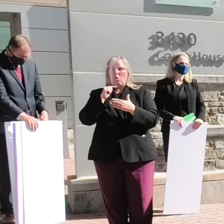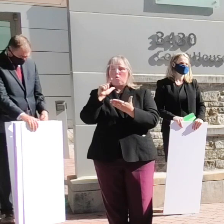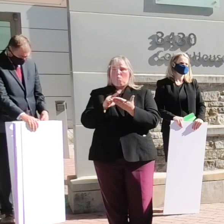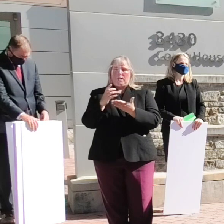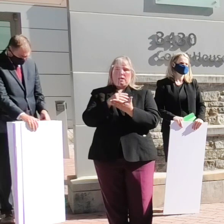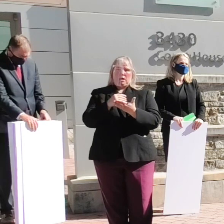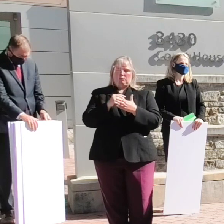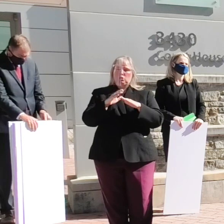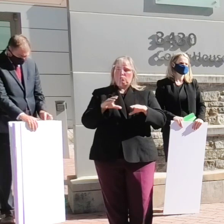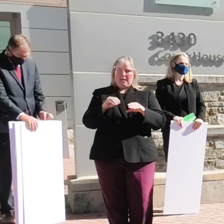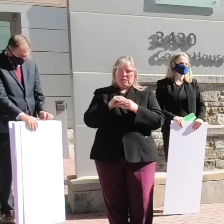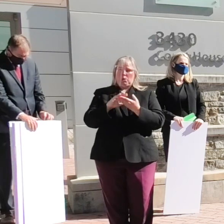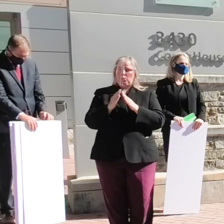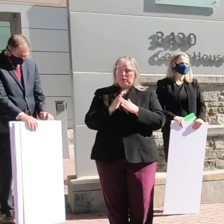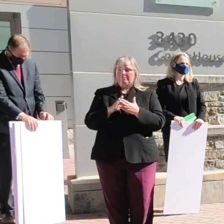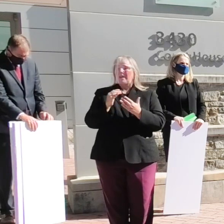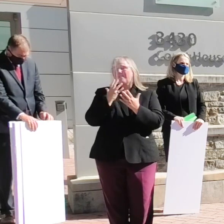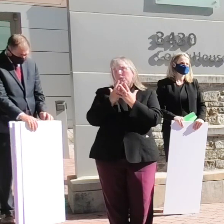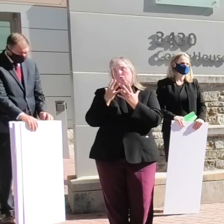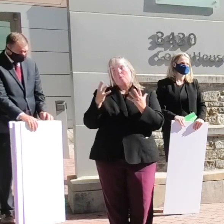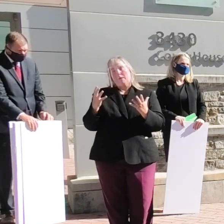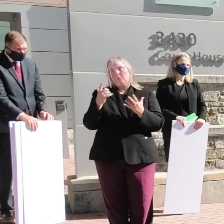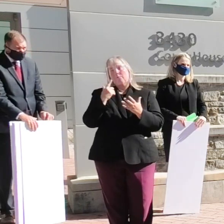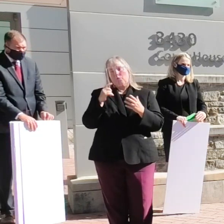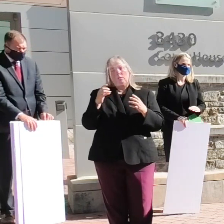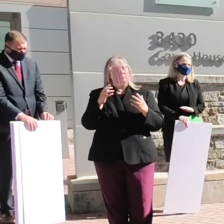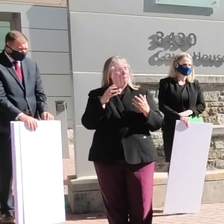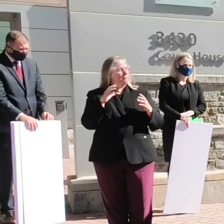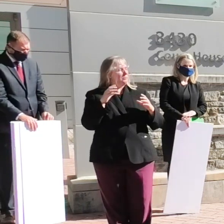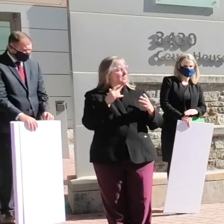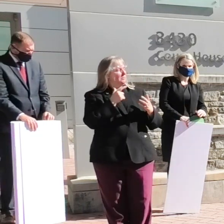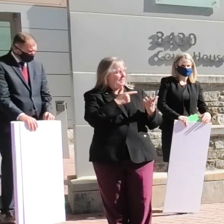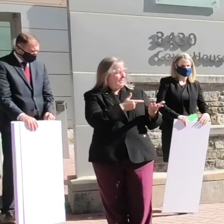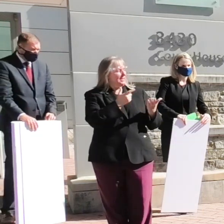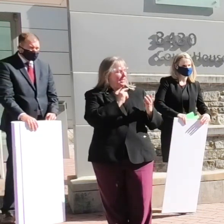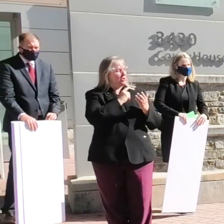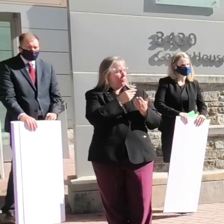in our community thank you so much for doing that sir thank you